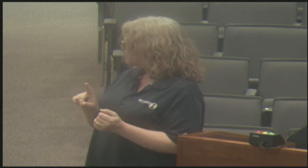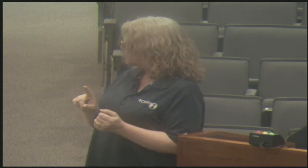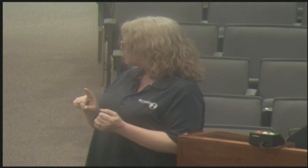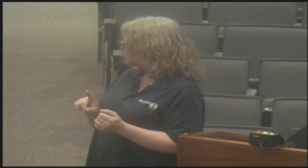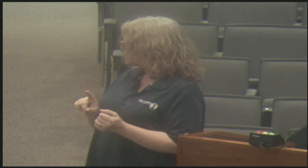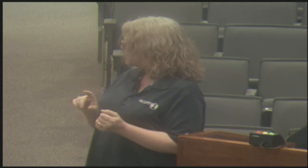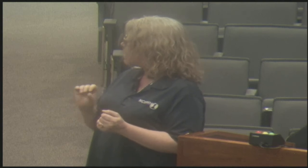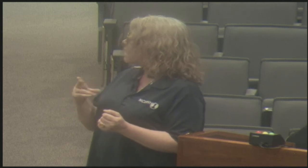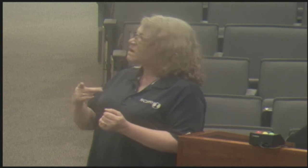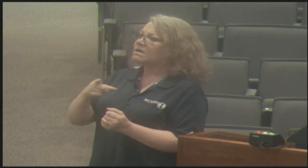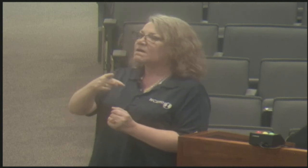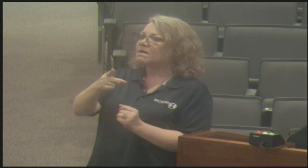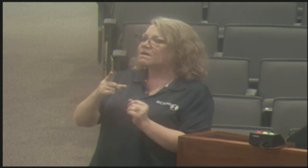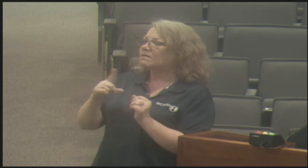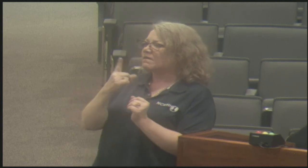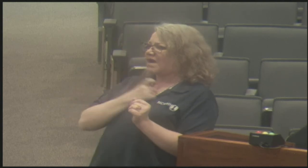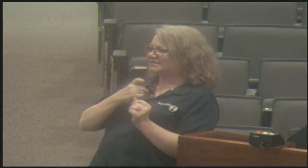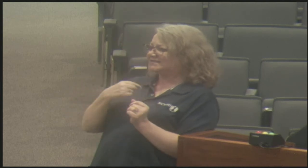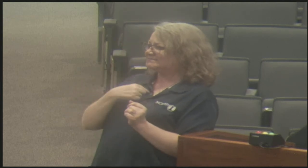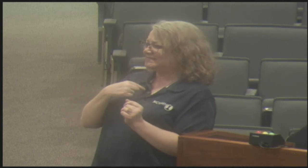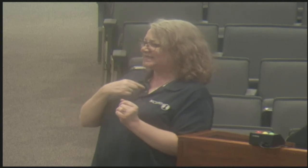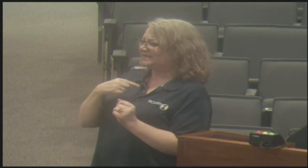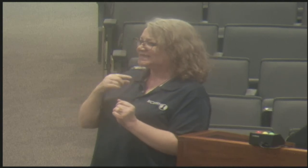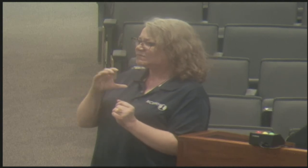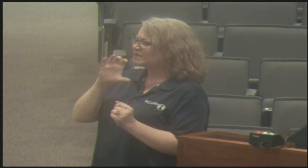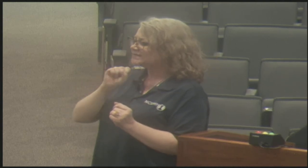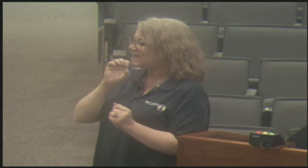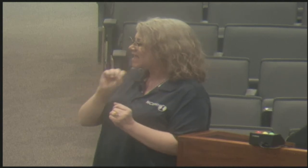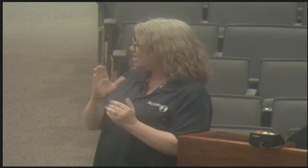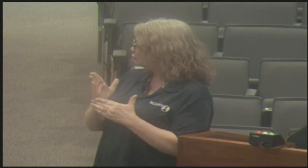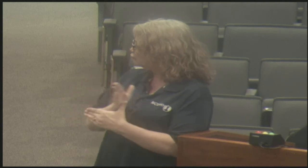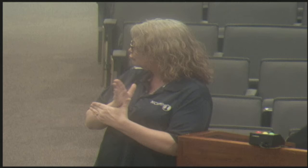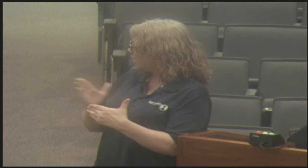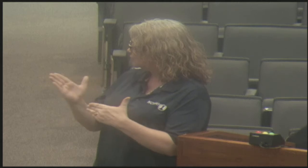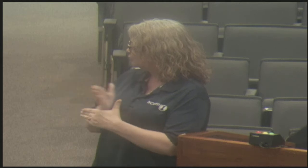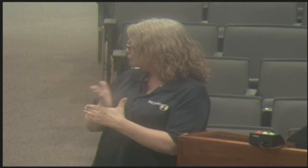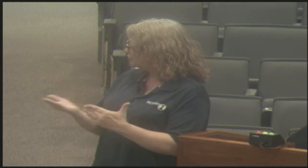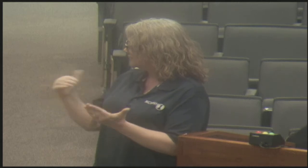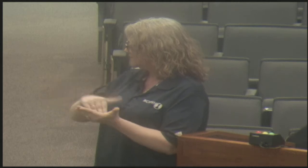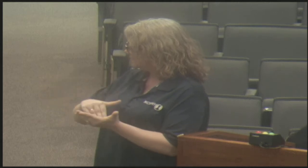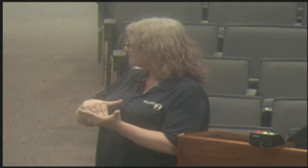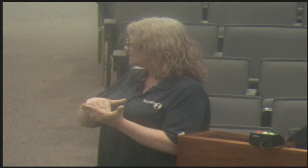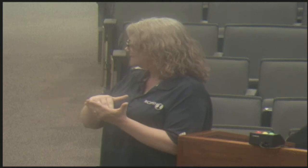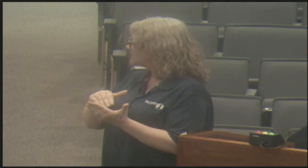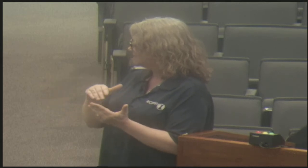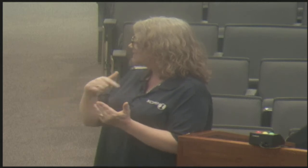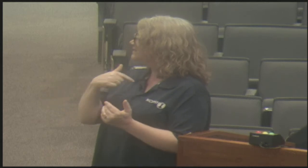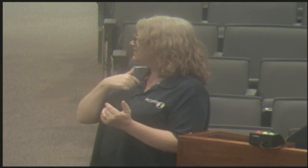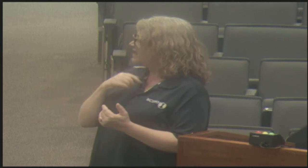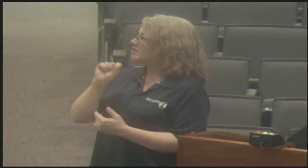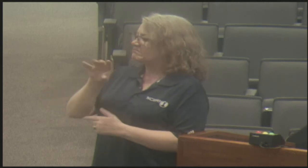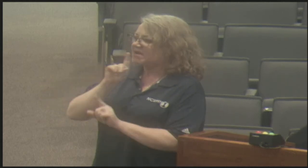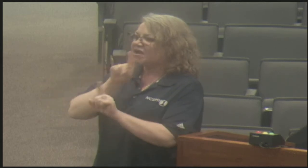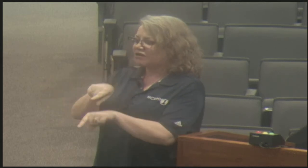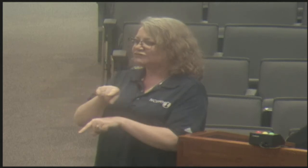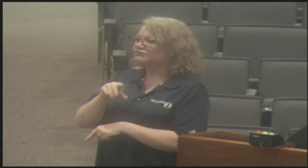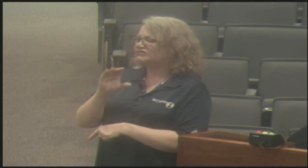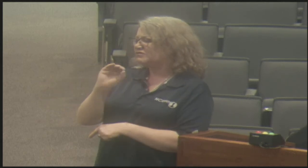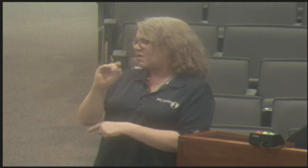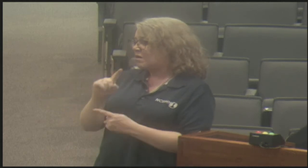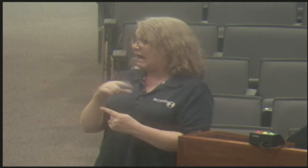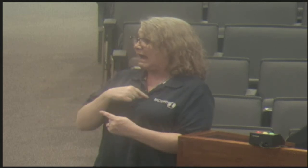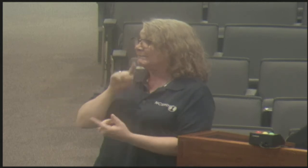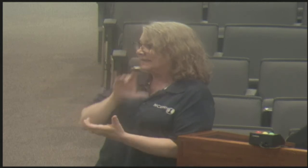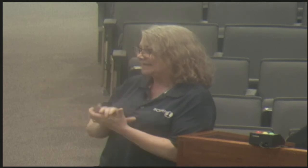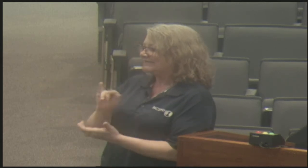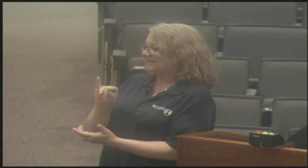Oh, and we're going to repeat the question for our viewers because we don't, we didn't have that interpreted. So again, the question on the floor